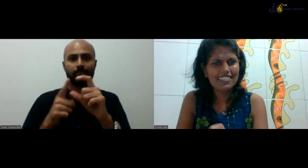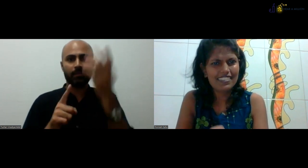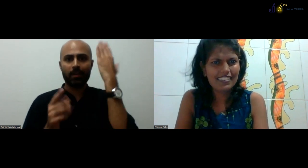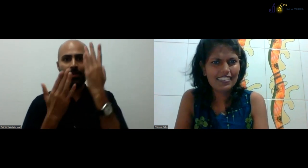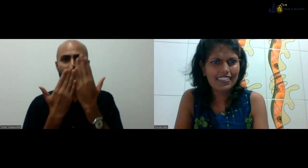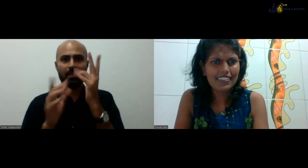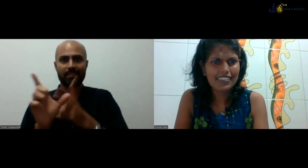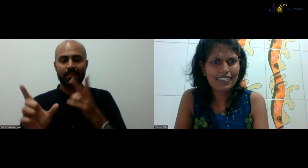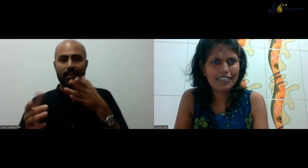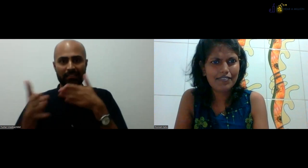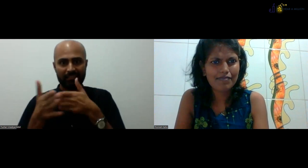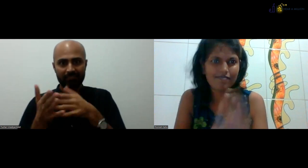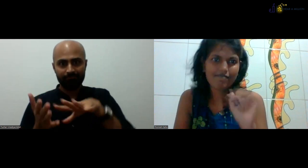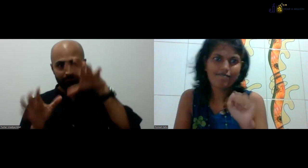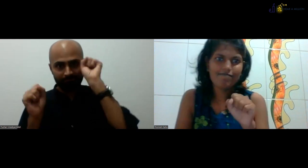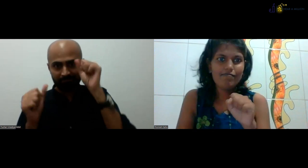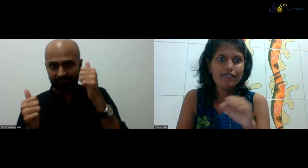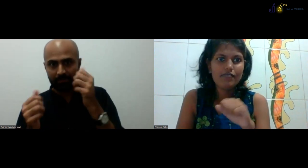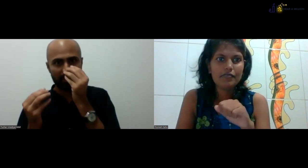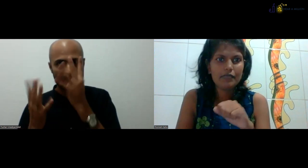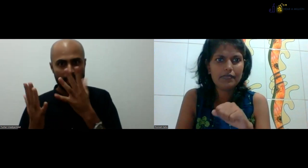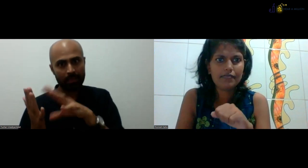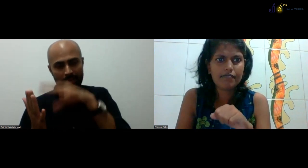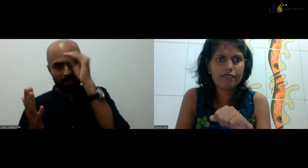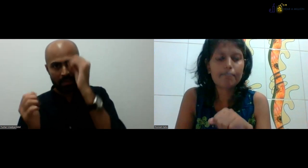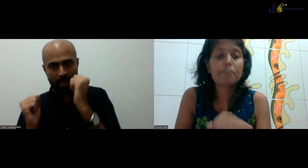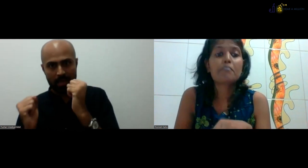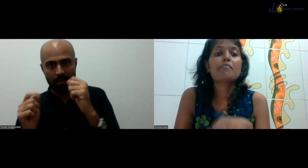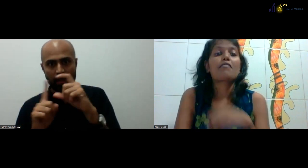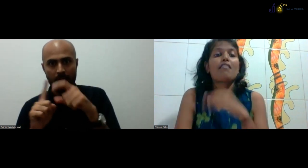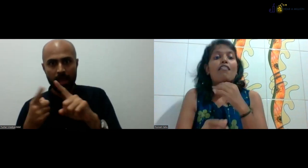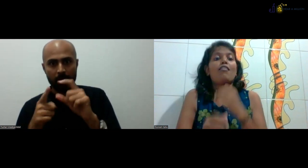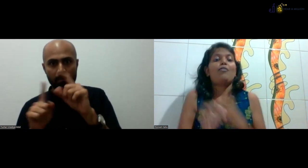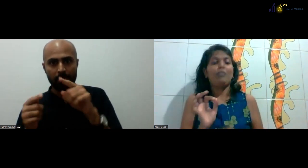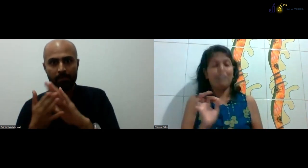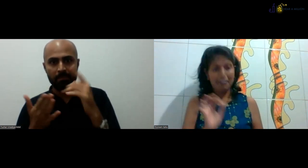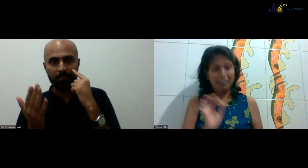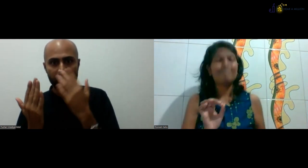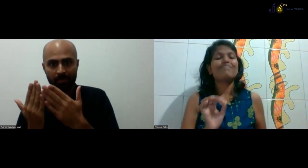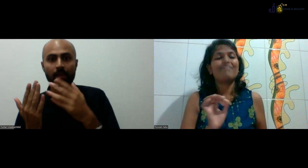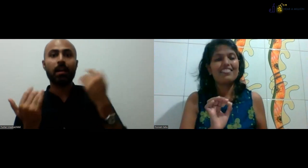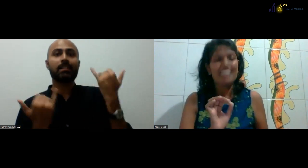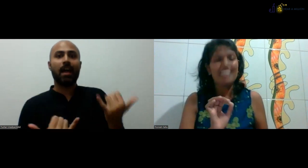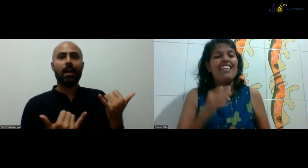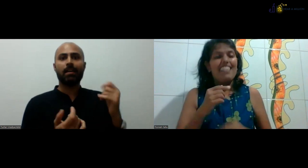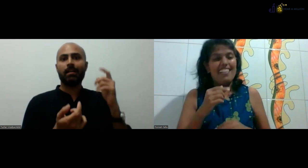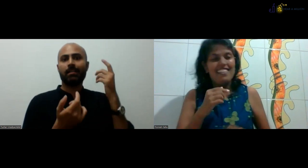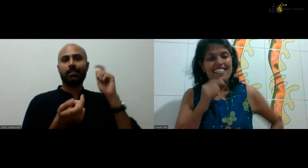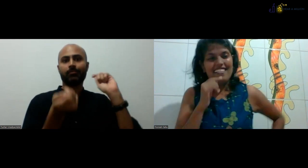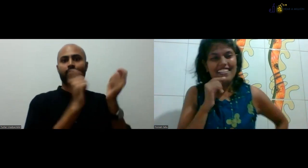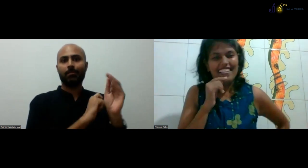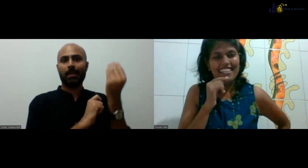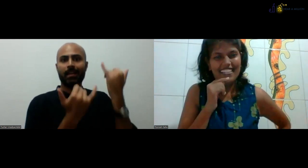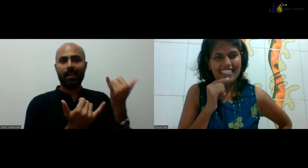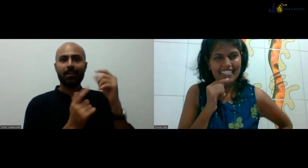Okay. So one question I would like to ask you. When you have done the DHI course, you couldn't comprehend the thing what teacher was saying. So,